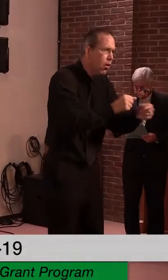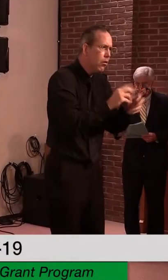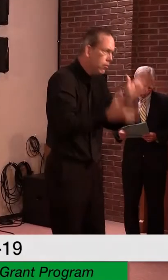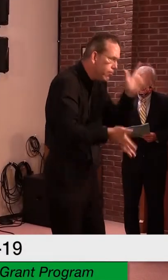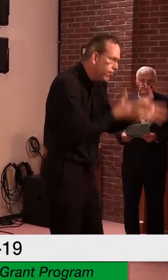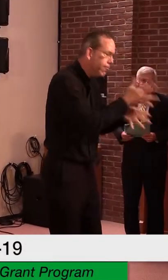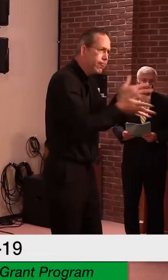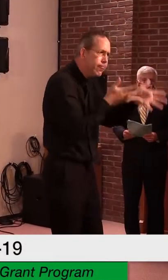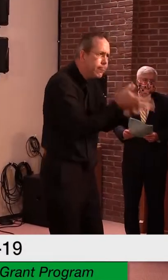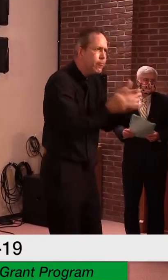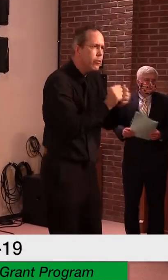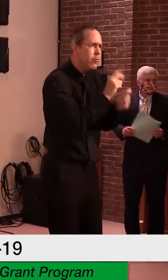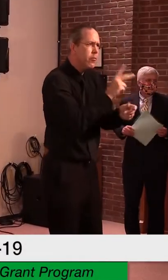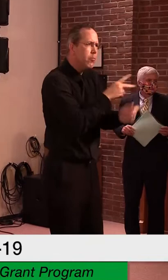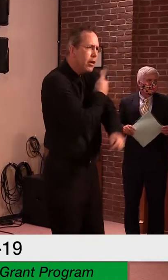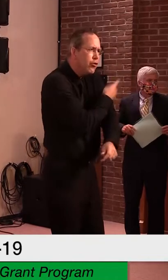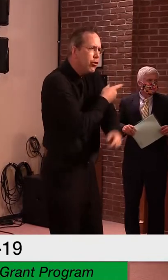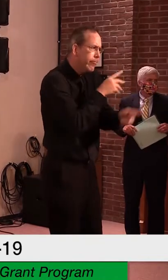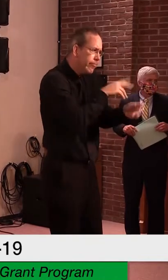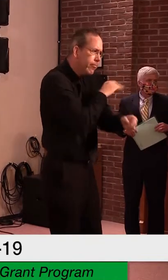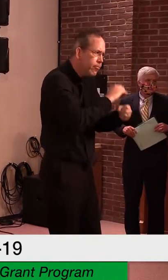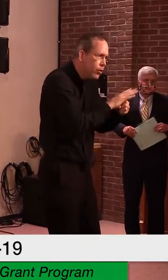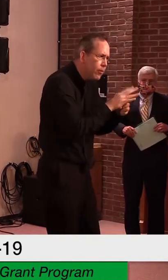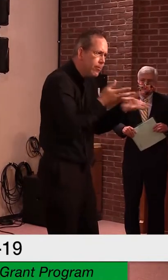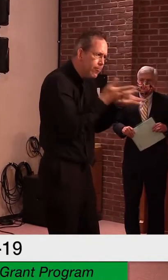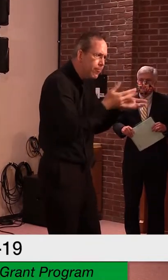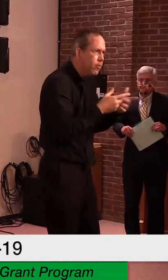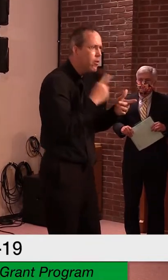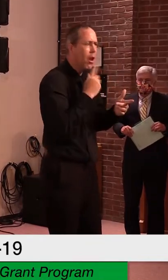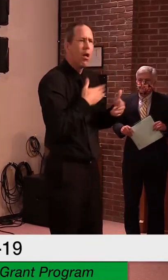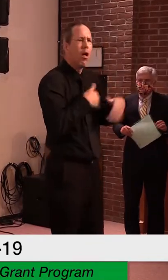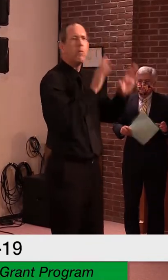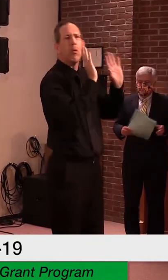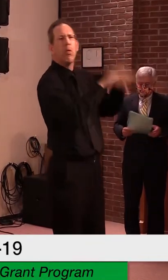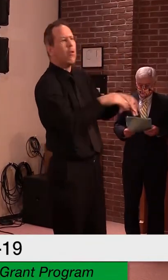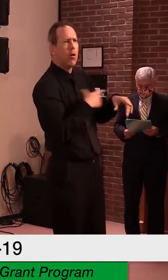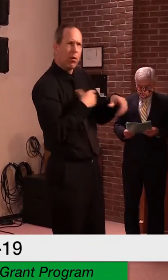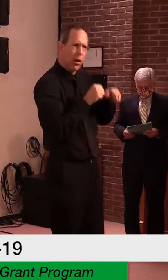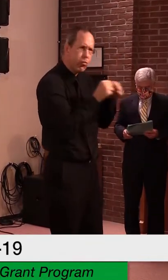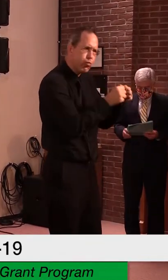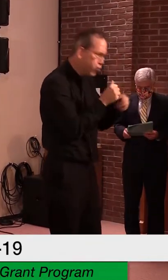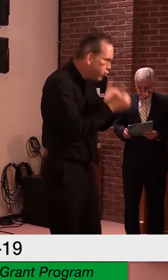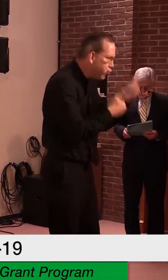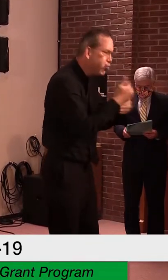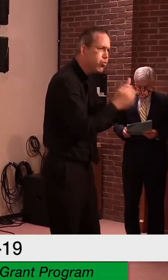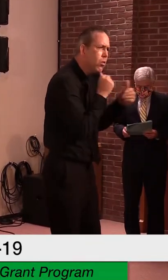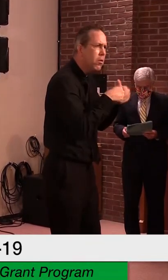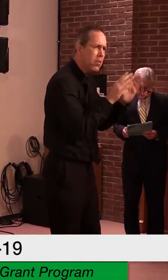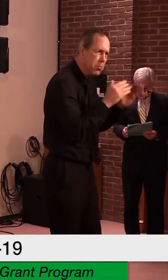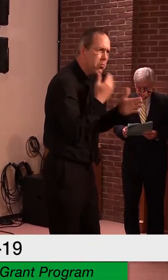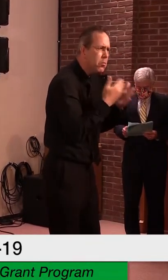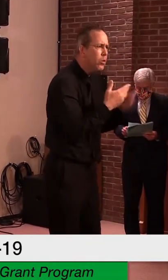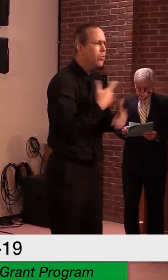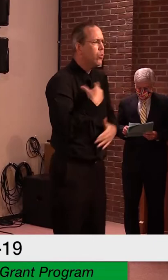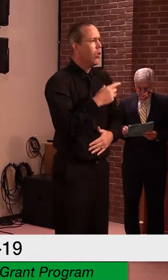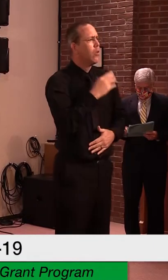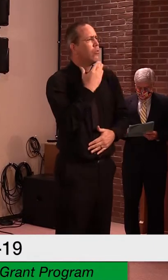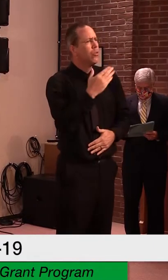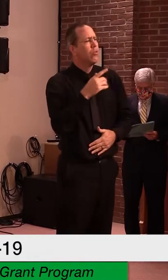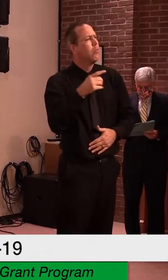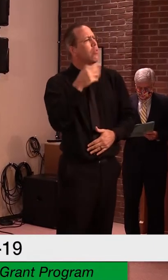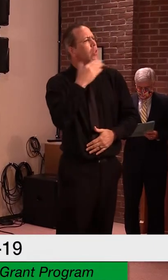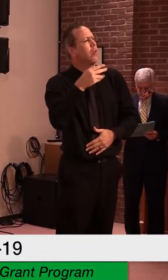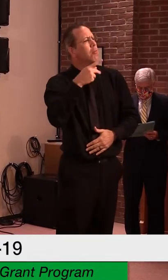Doing all of this in the spirit of being true public servants. Thank you to these health care heroes and those